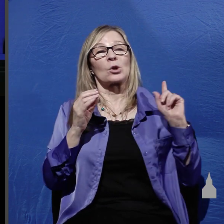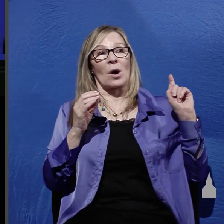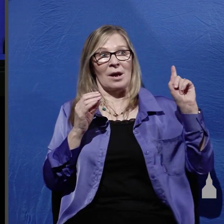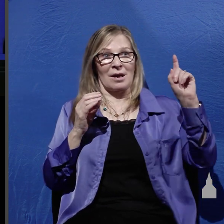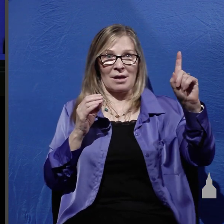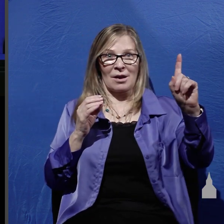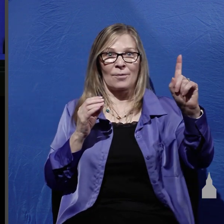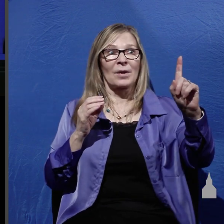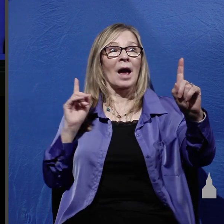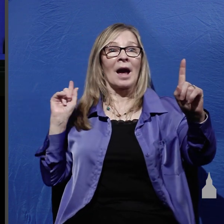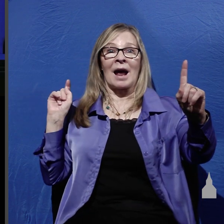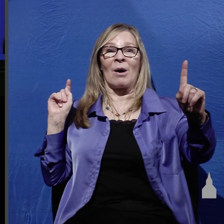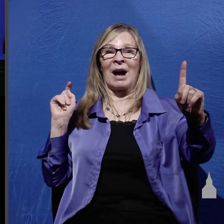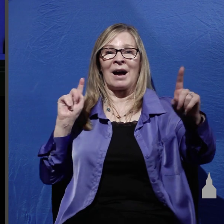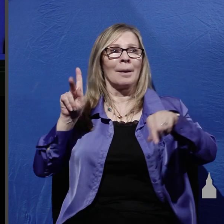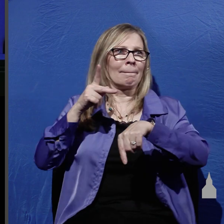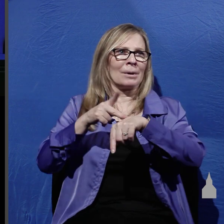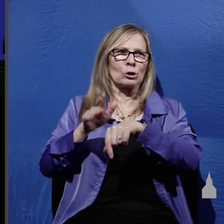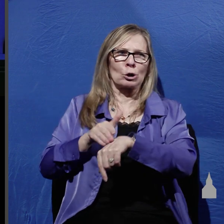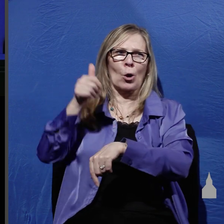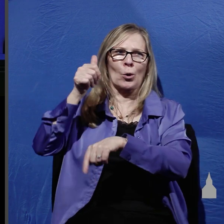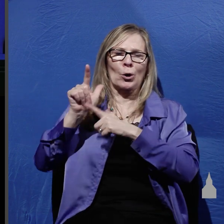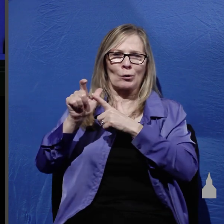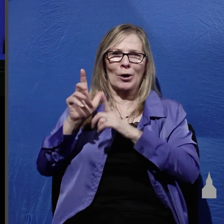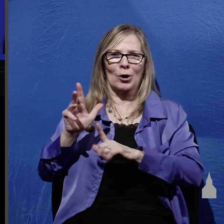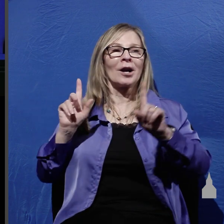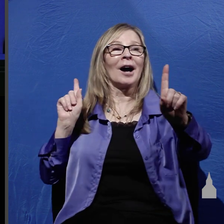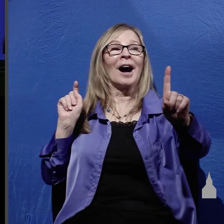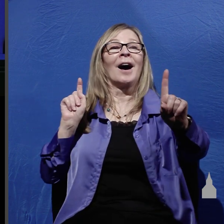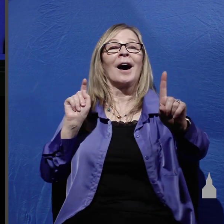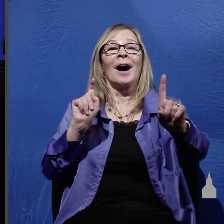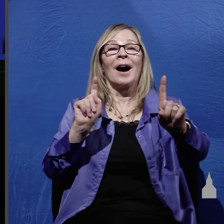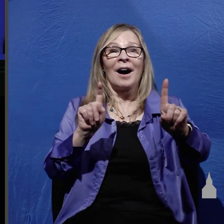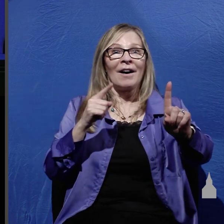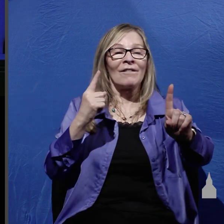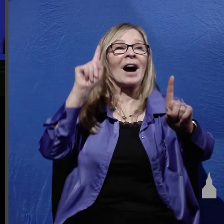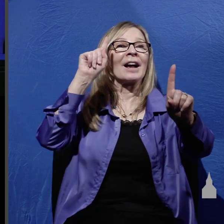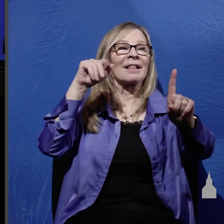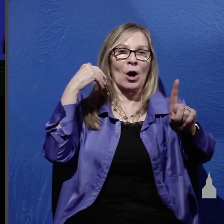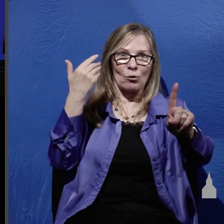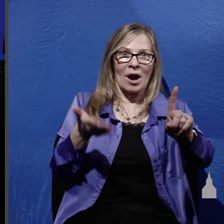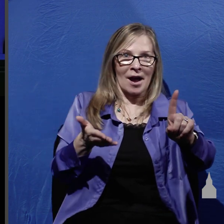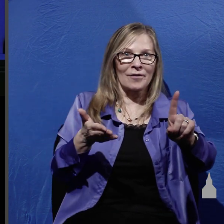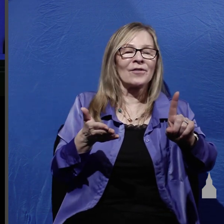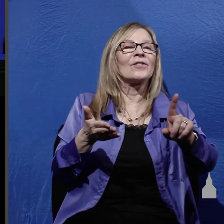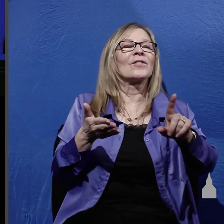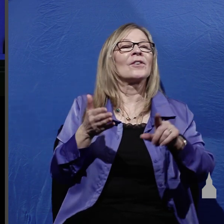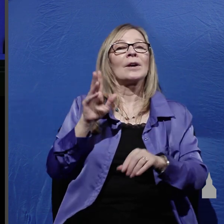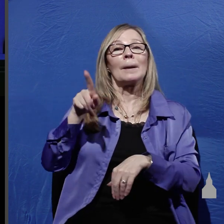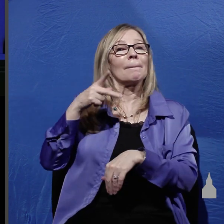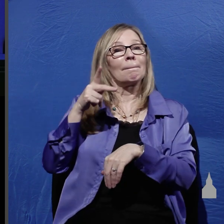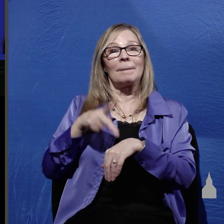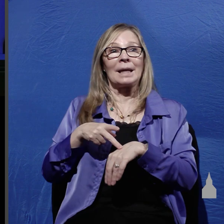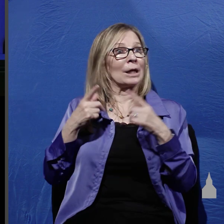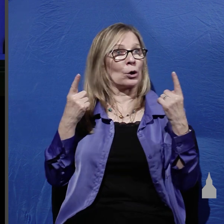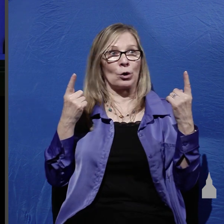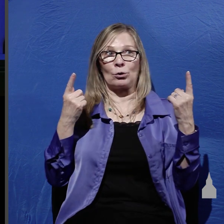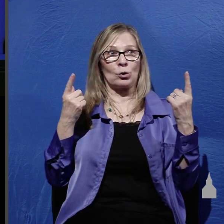that Peter the slower runner he arrives and John tells us what Peter does upon reaching the